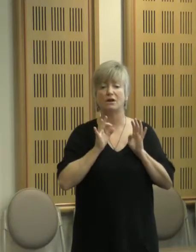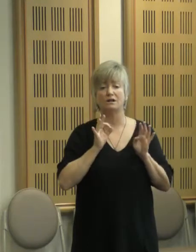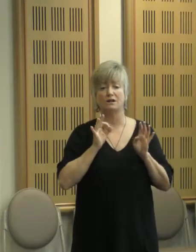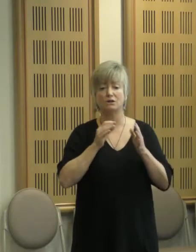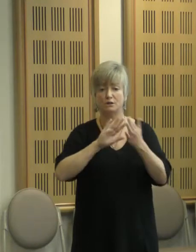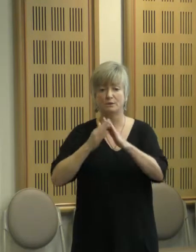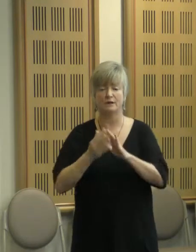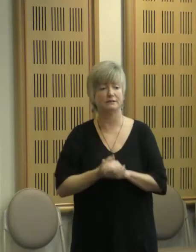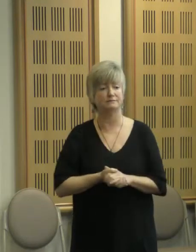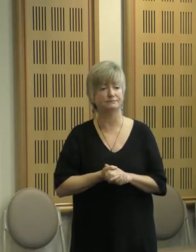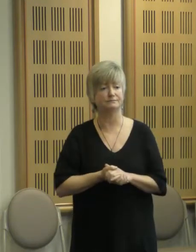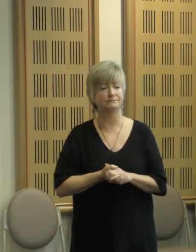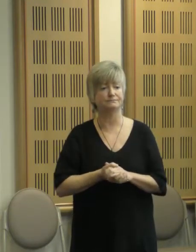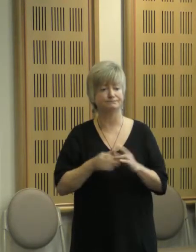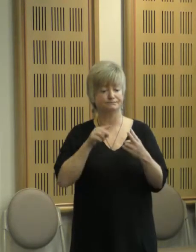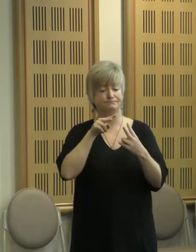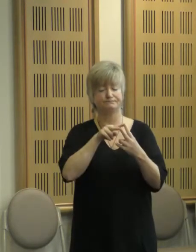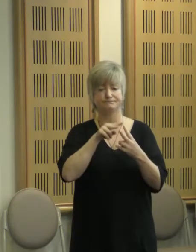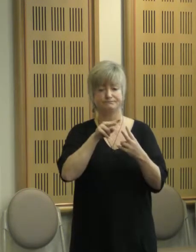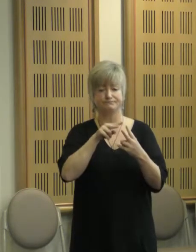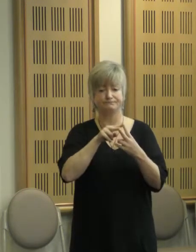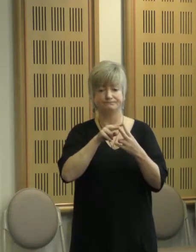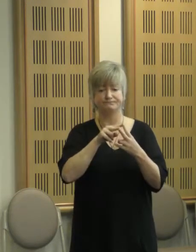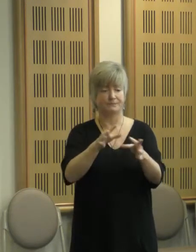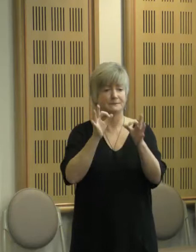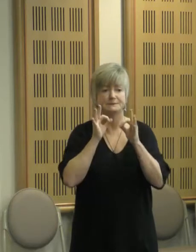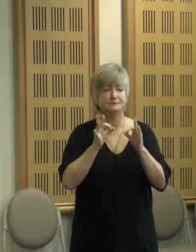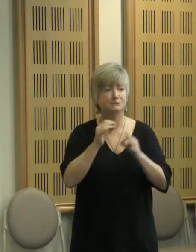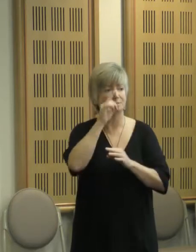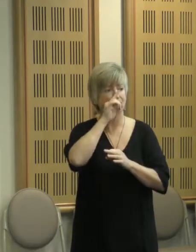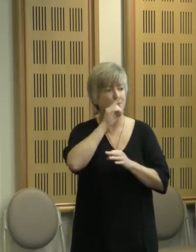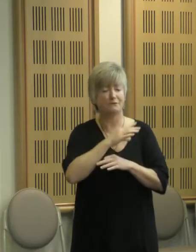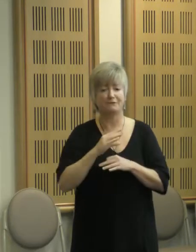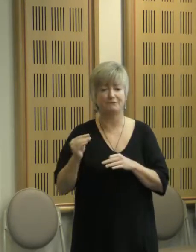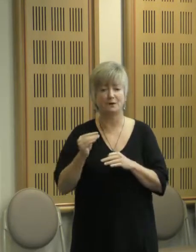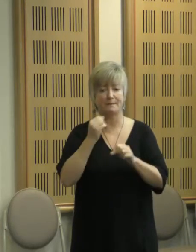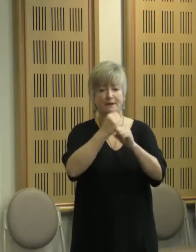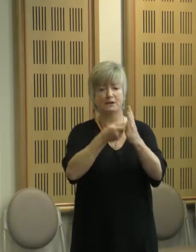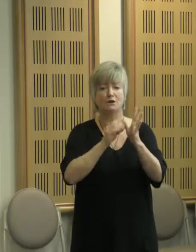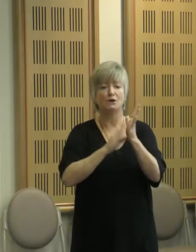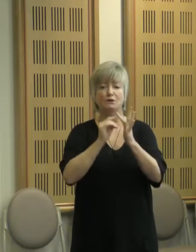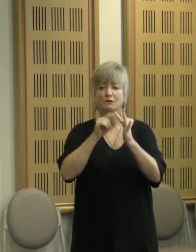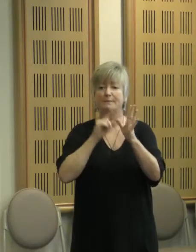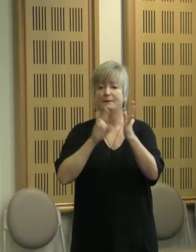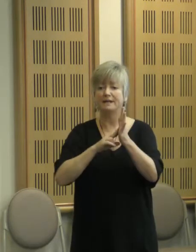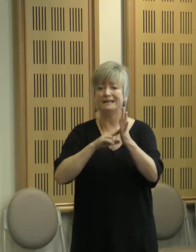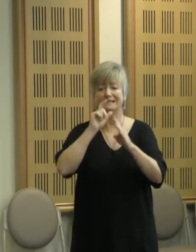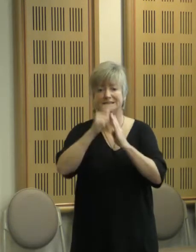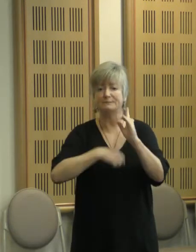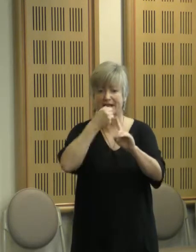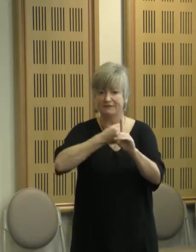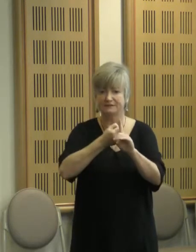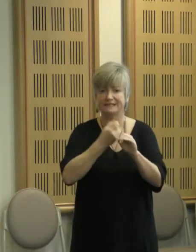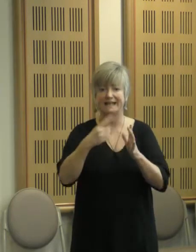And these two really special people from Grampian Disability Advocacy and